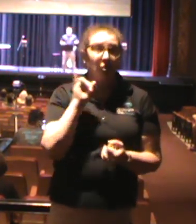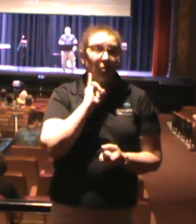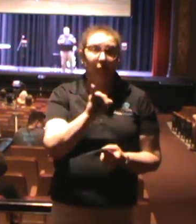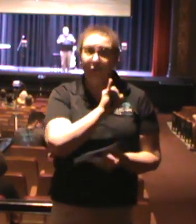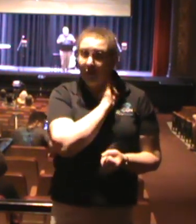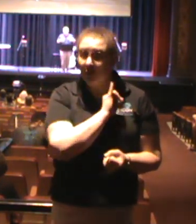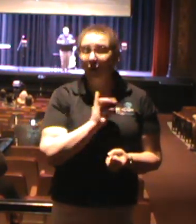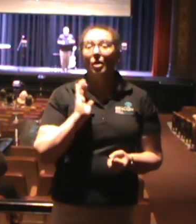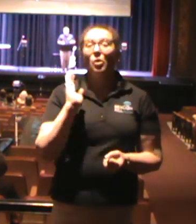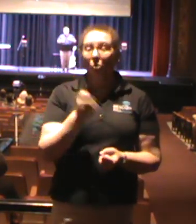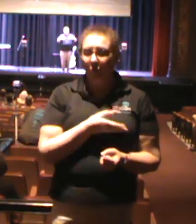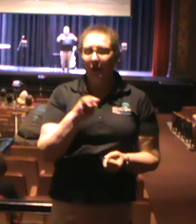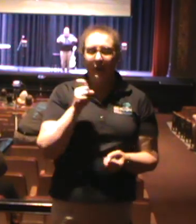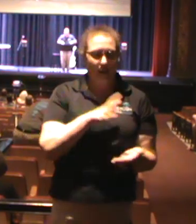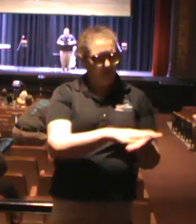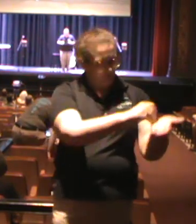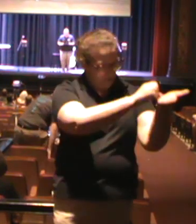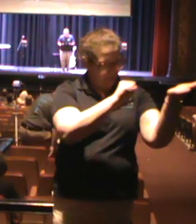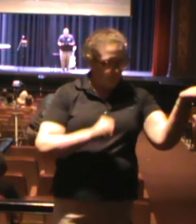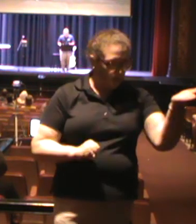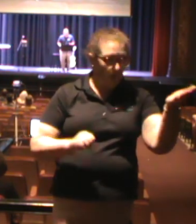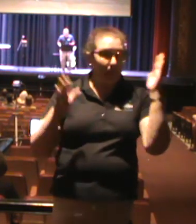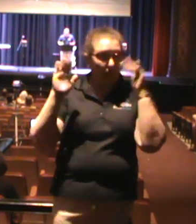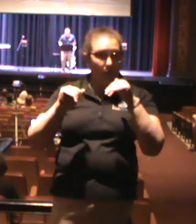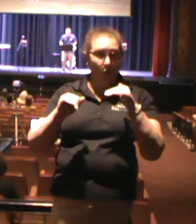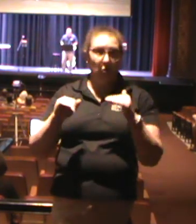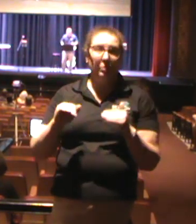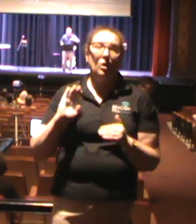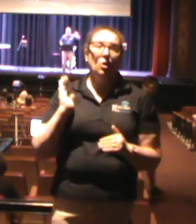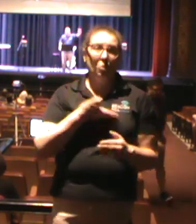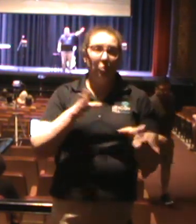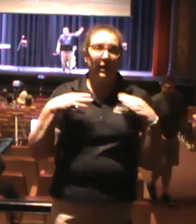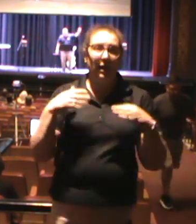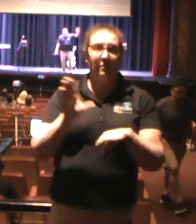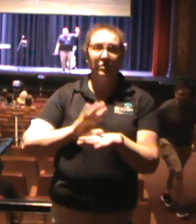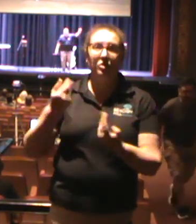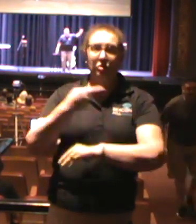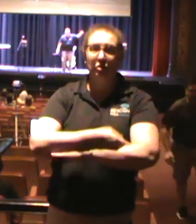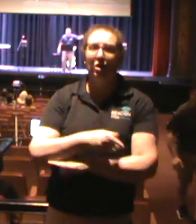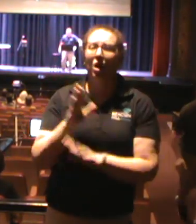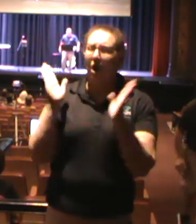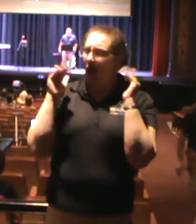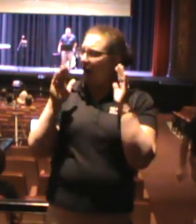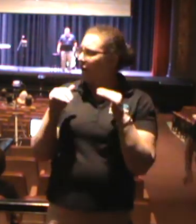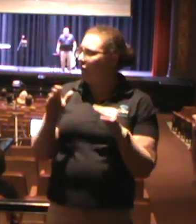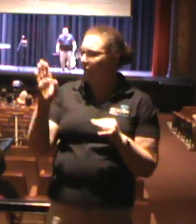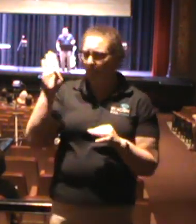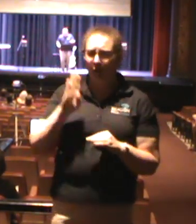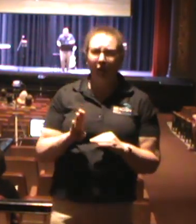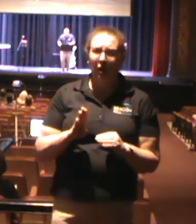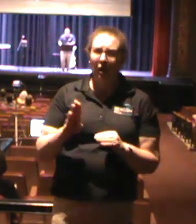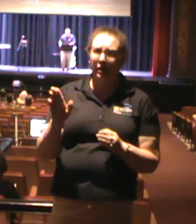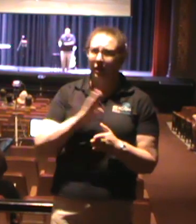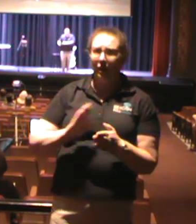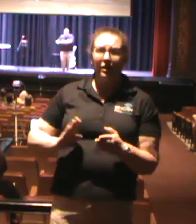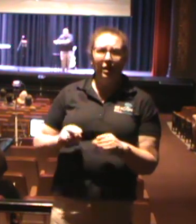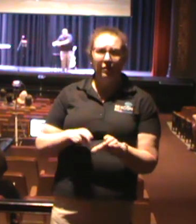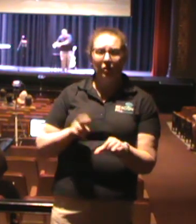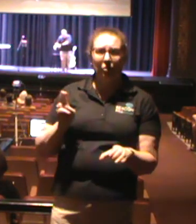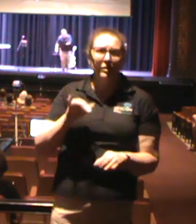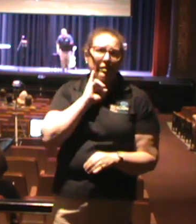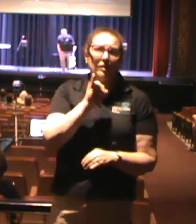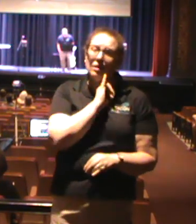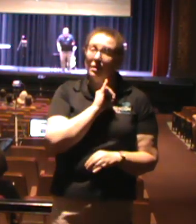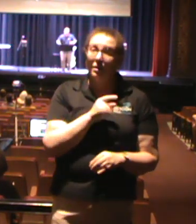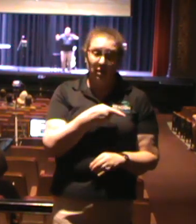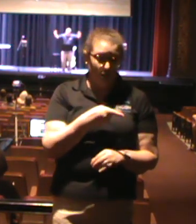this the hope that we have in the church today. Look, I hope God never gives up on Israel. Has He given up on them because